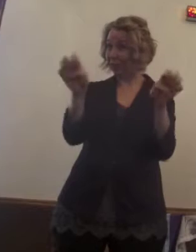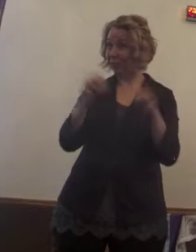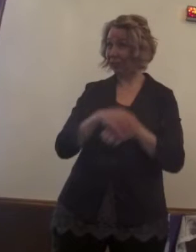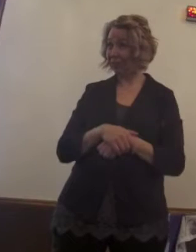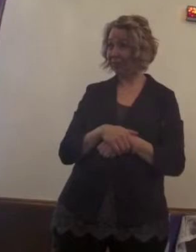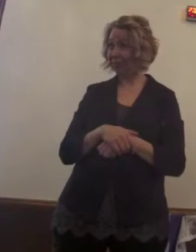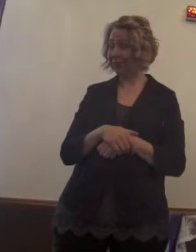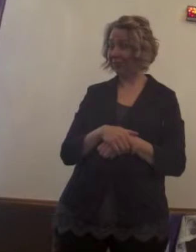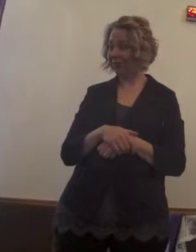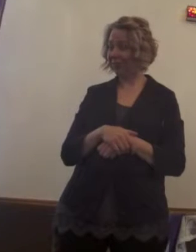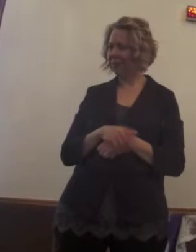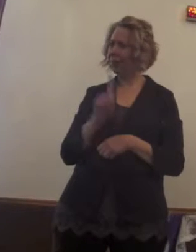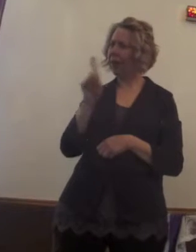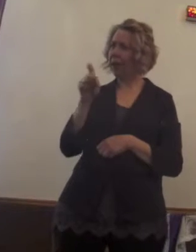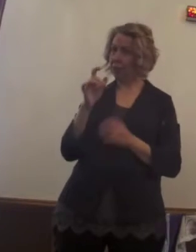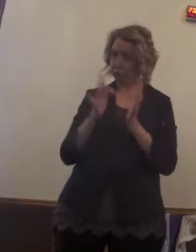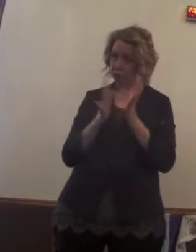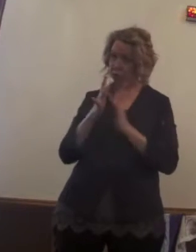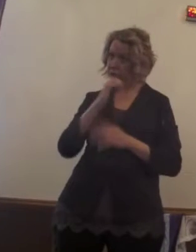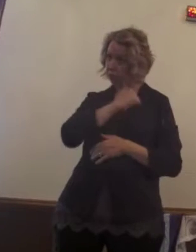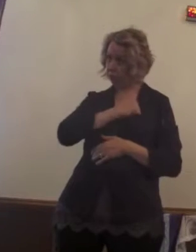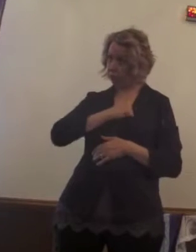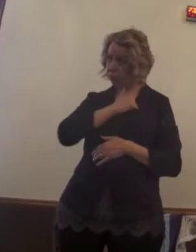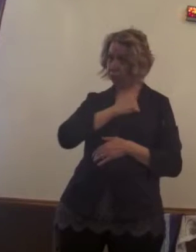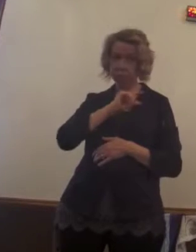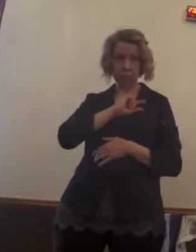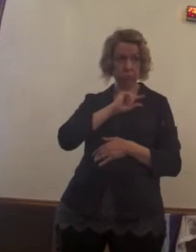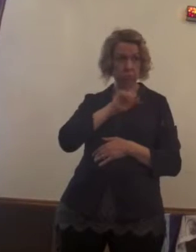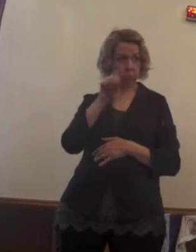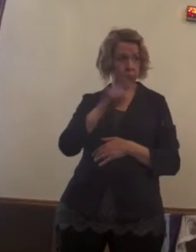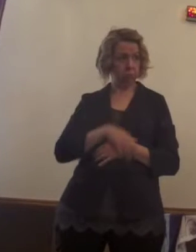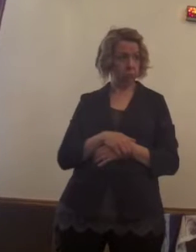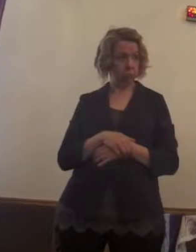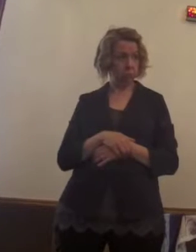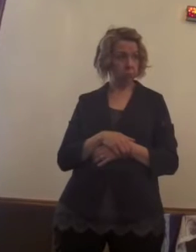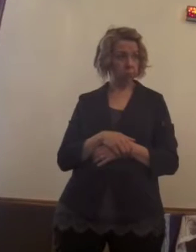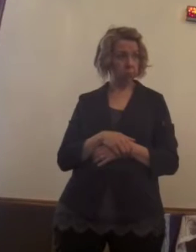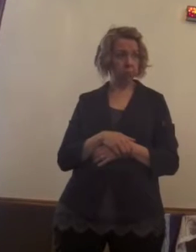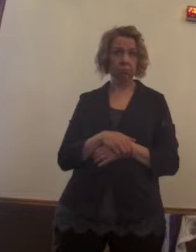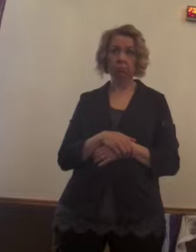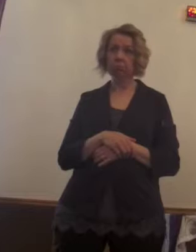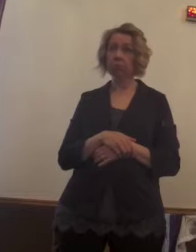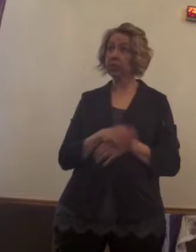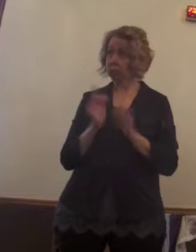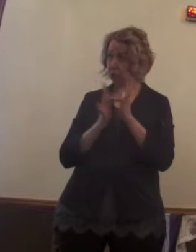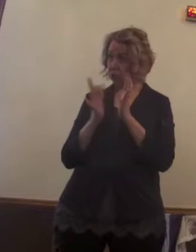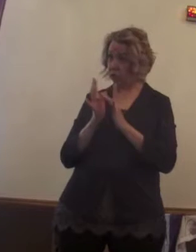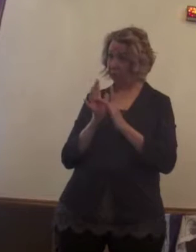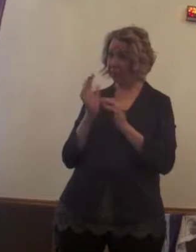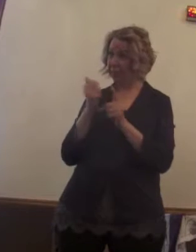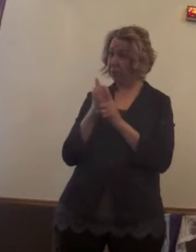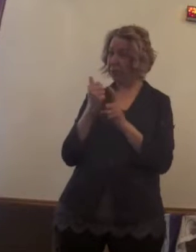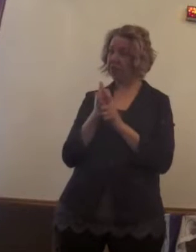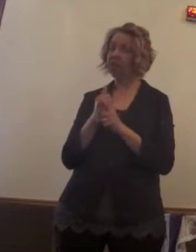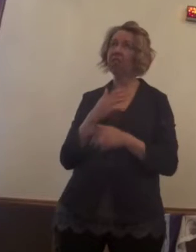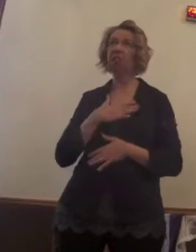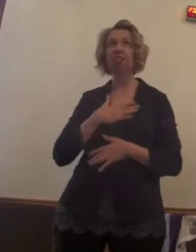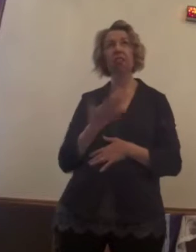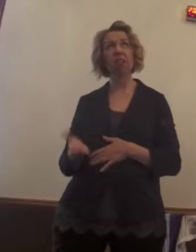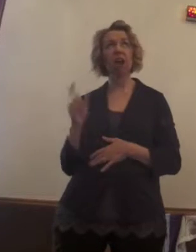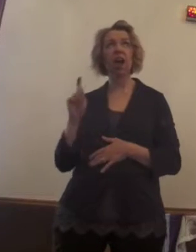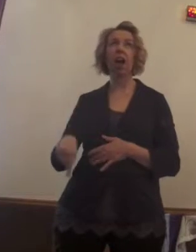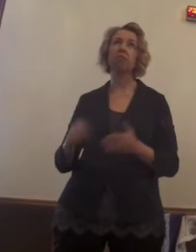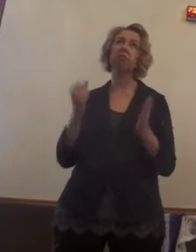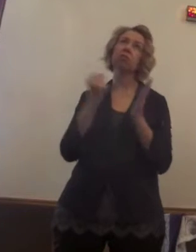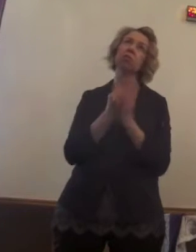did Christ have that regret? Think about that as we go through the next weeks. Was Christ being regretful that